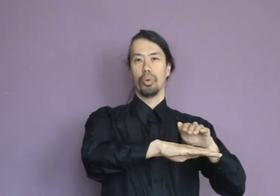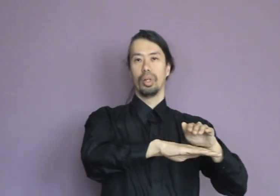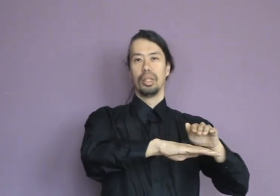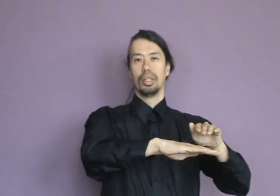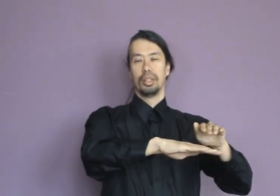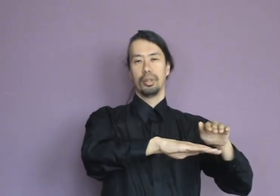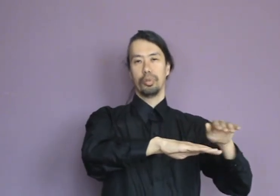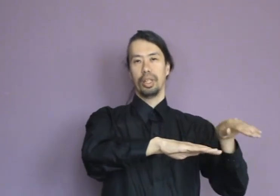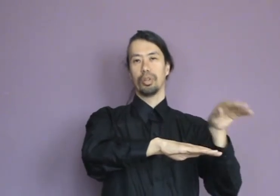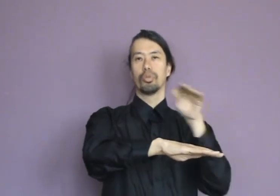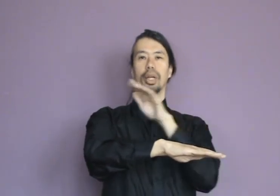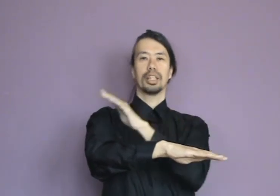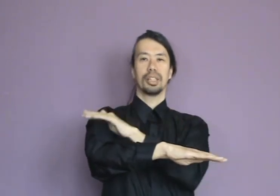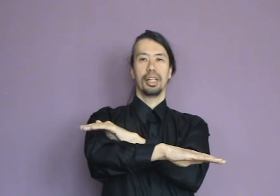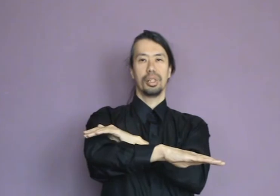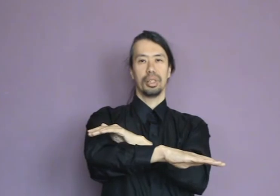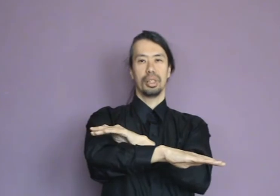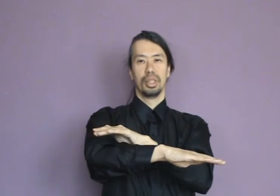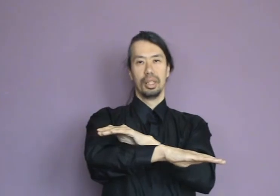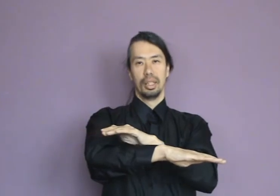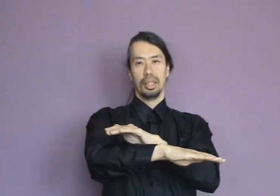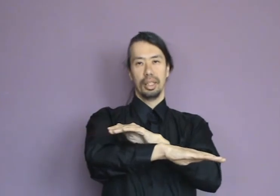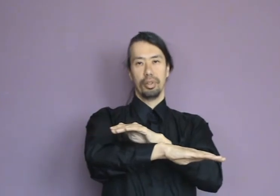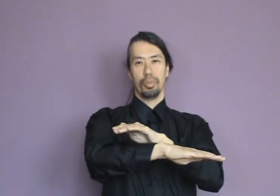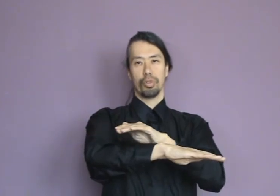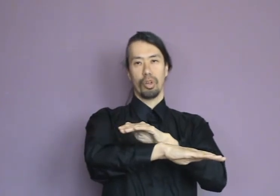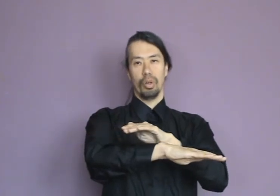a feeling of relaxation if you move slowly.